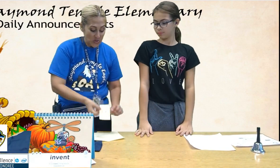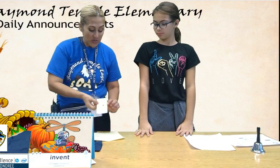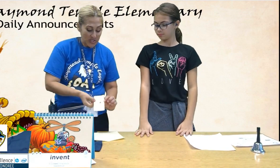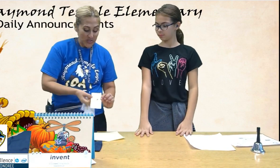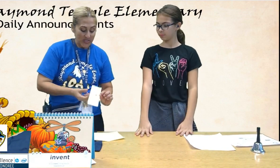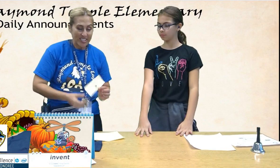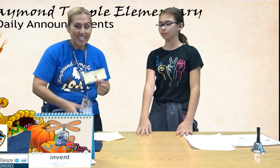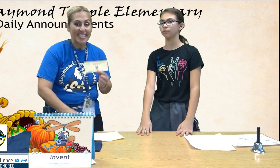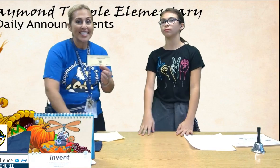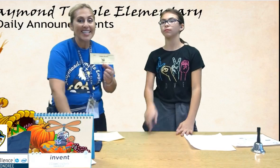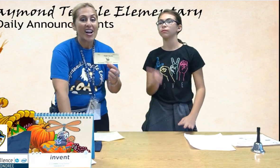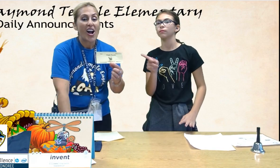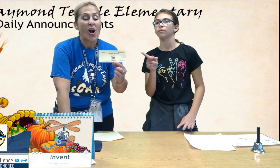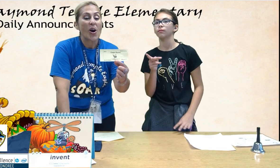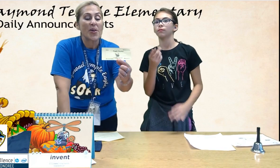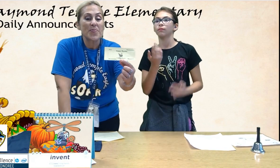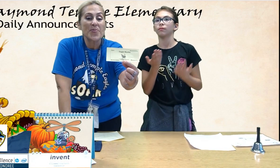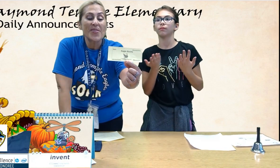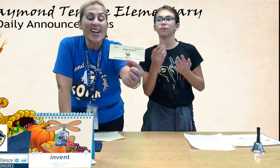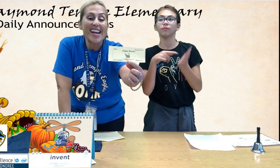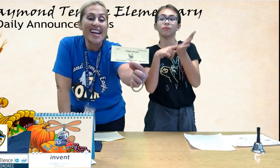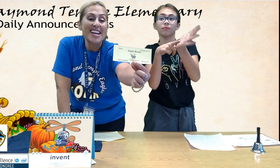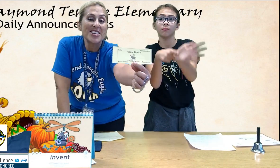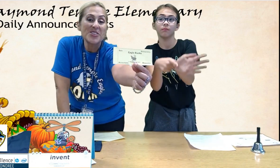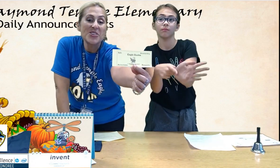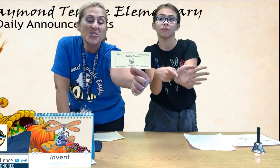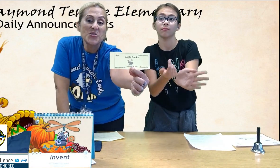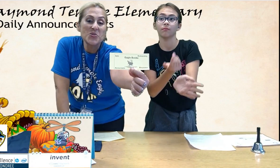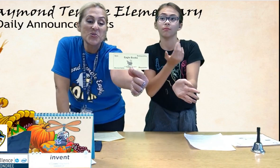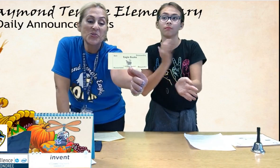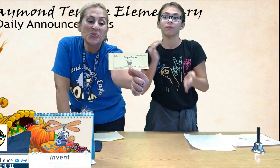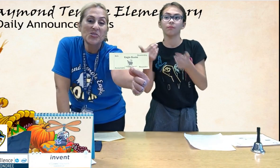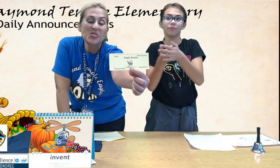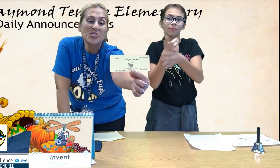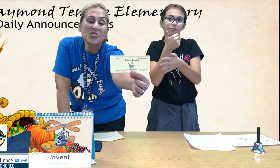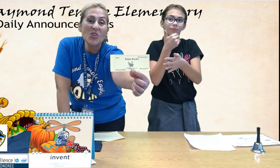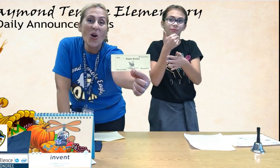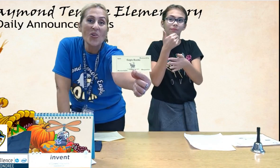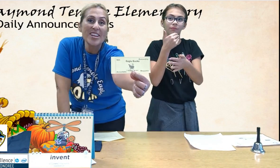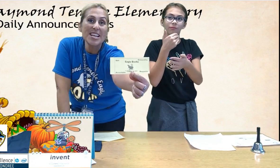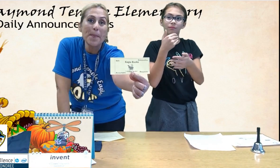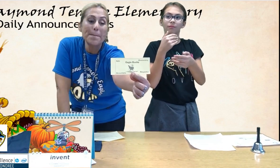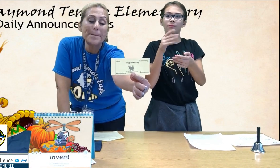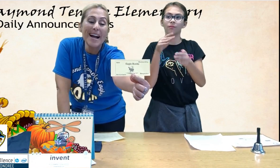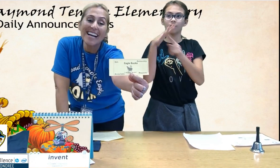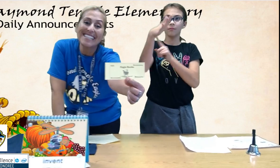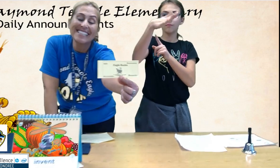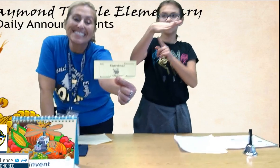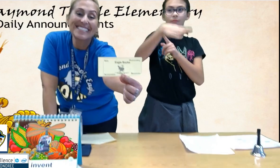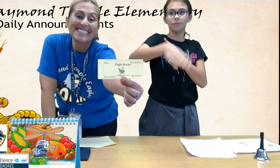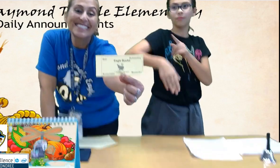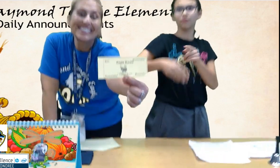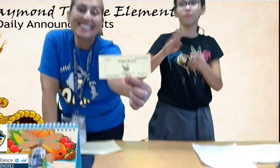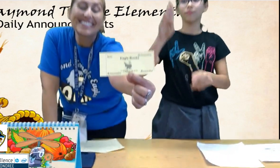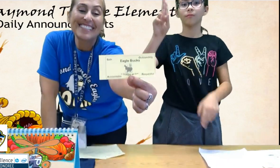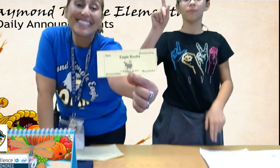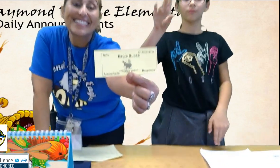Introducing our brand new SORI BUCK!